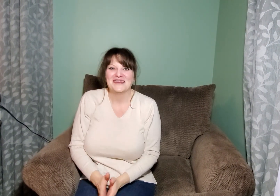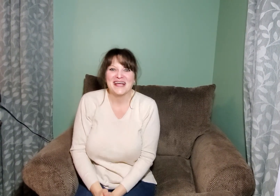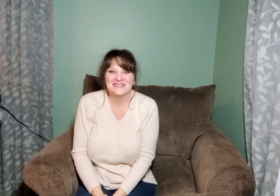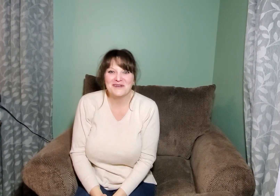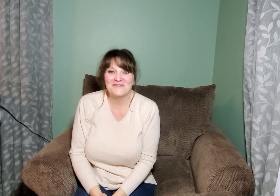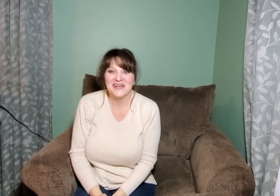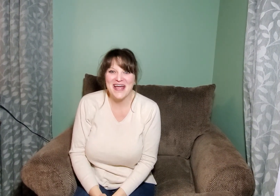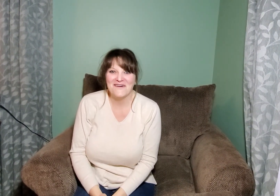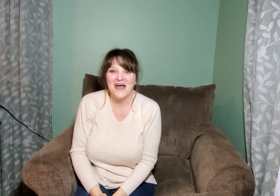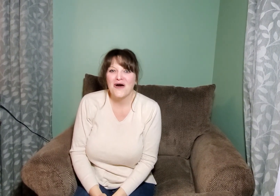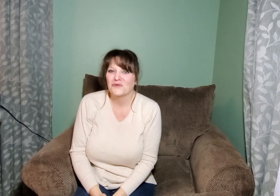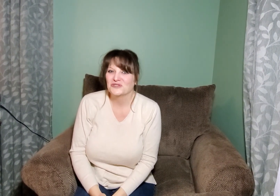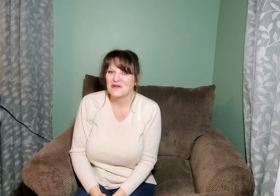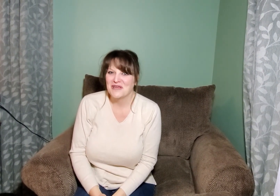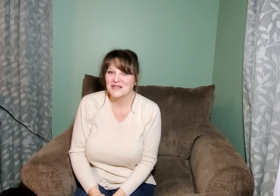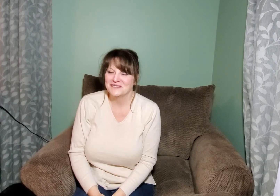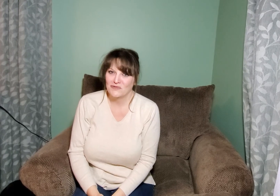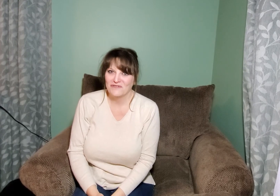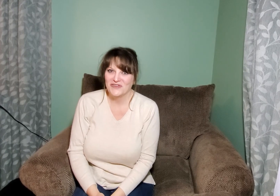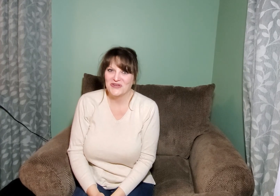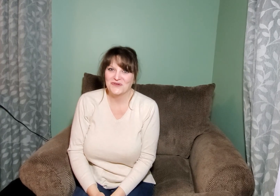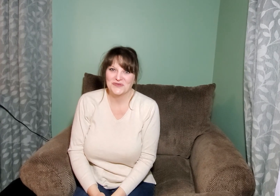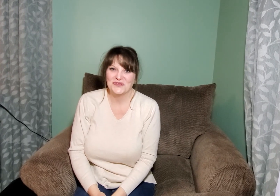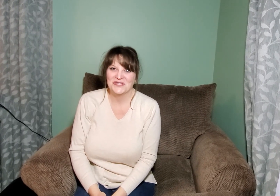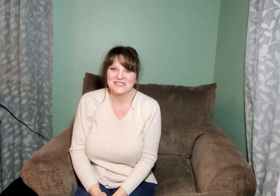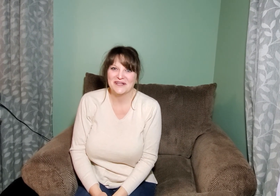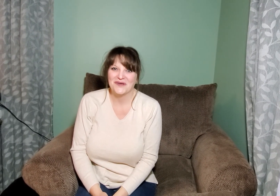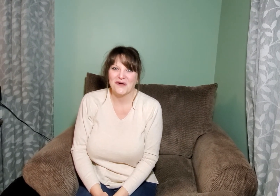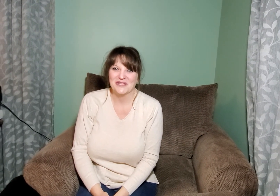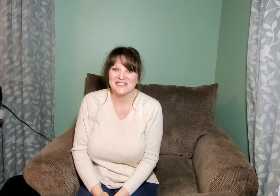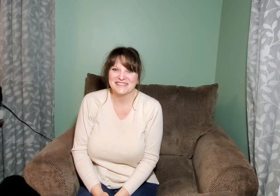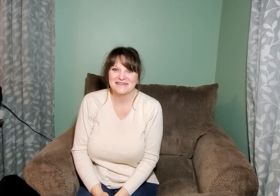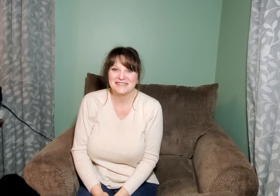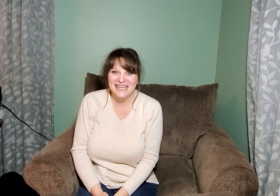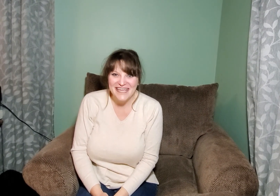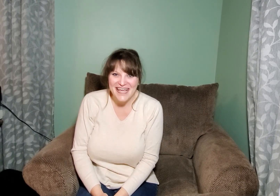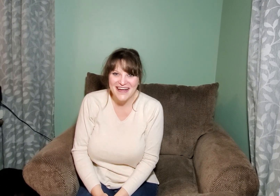That's all for now. We'll try making some more videos so you can sing along with us. Take care!